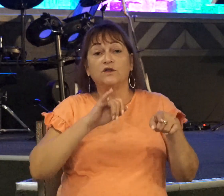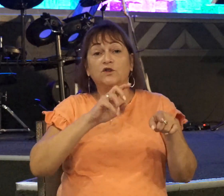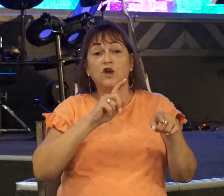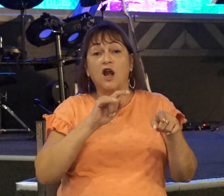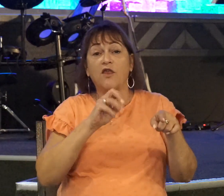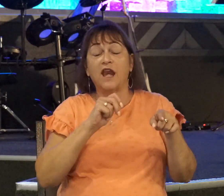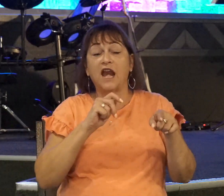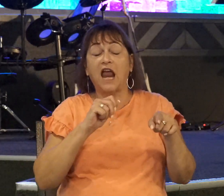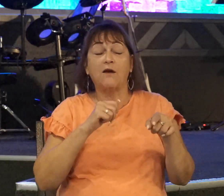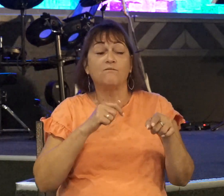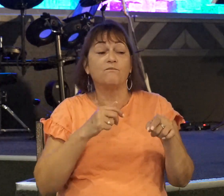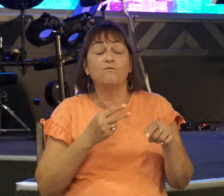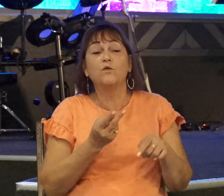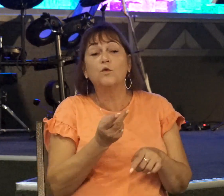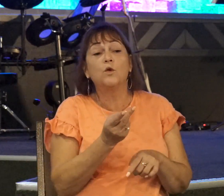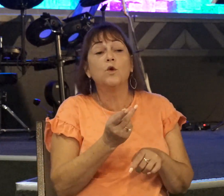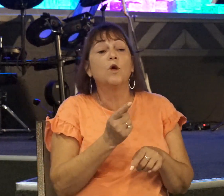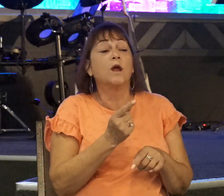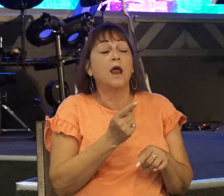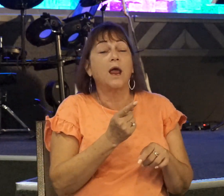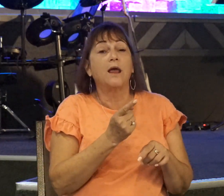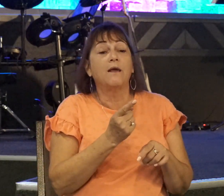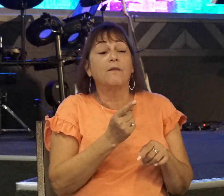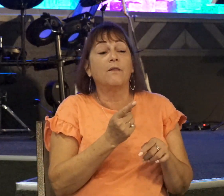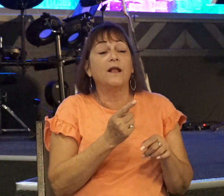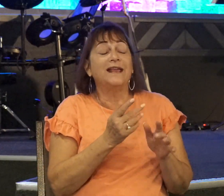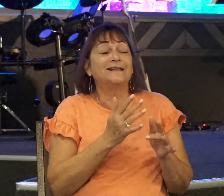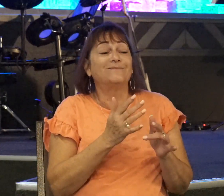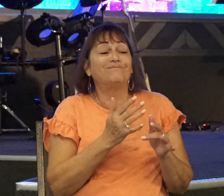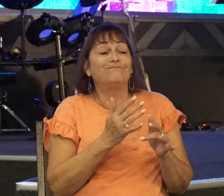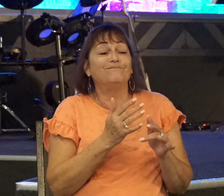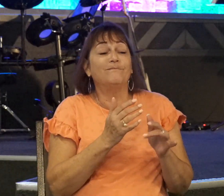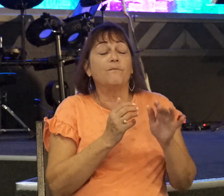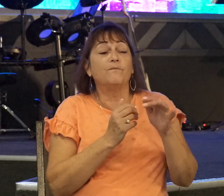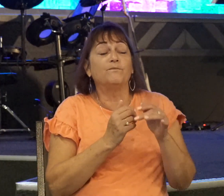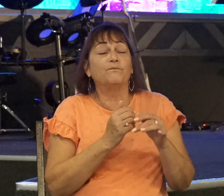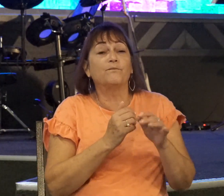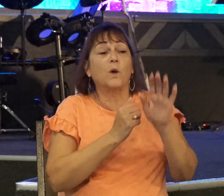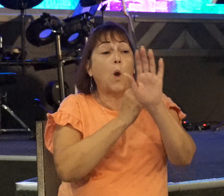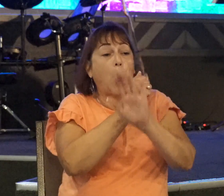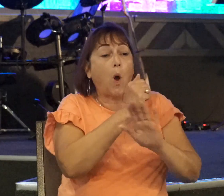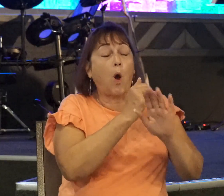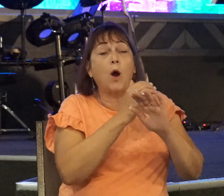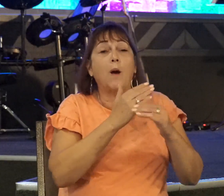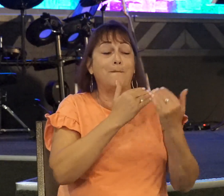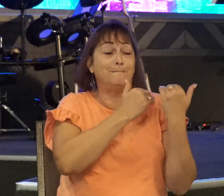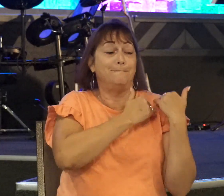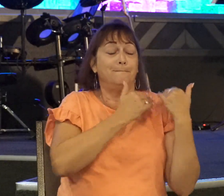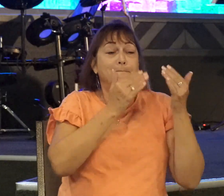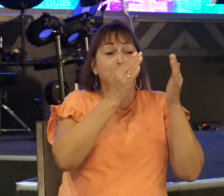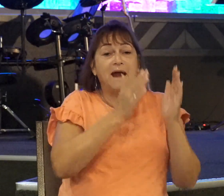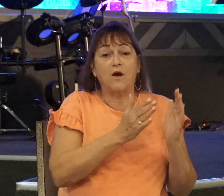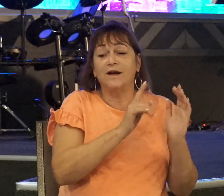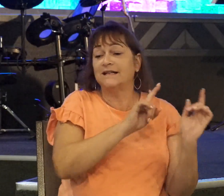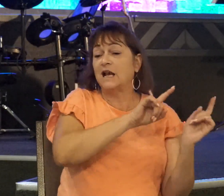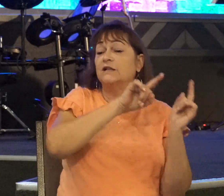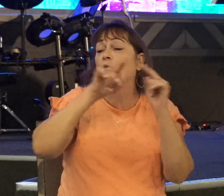the two of them. And Jonathan says, let's go to that Philistine garrison. Now,